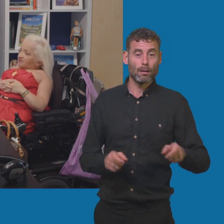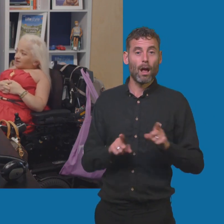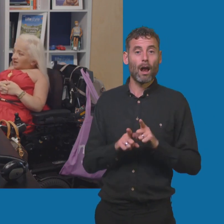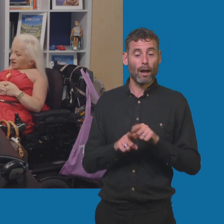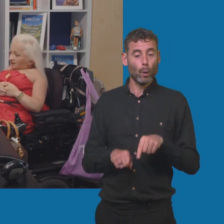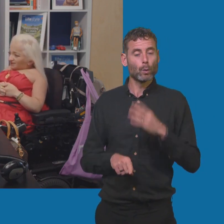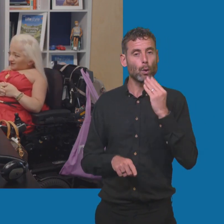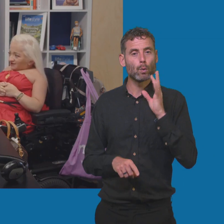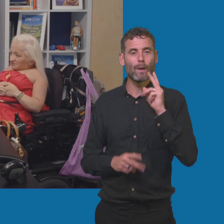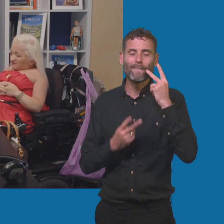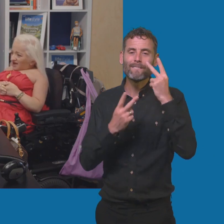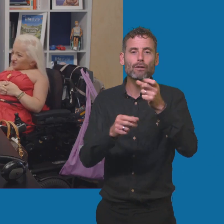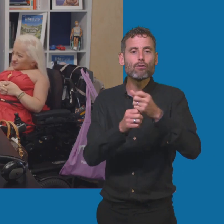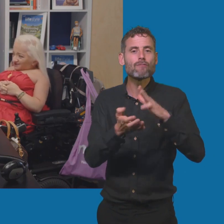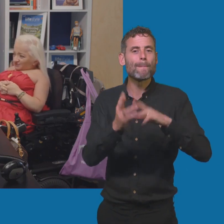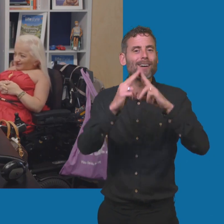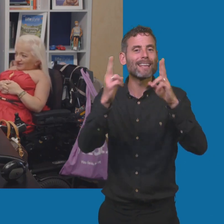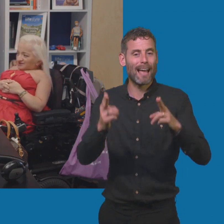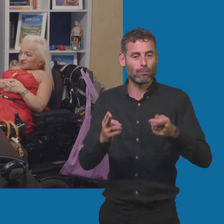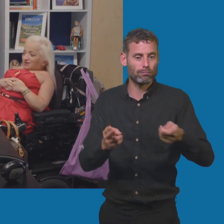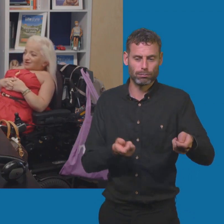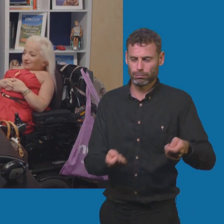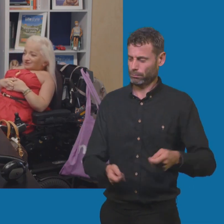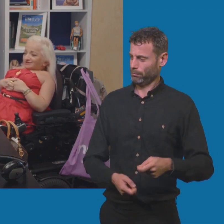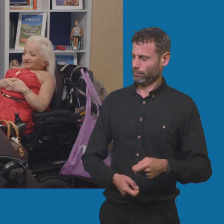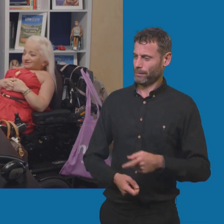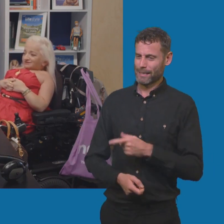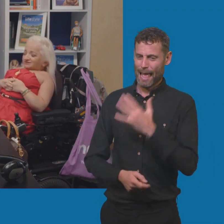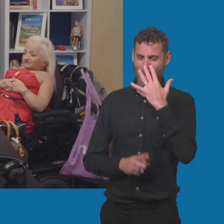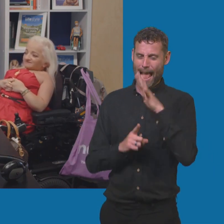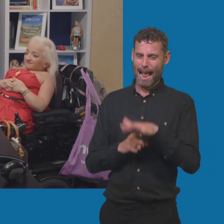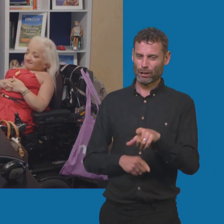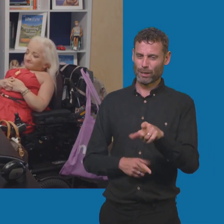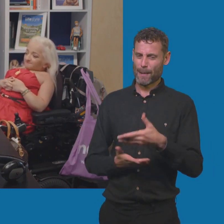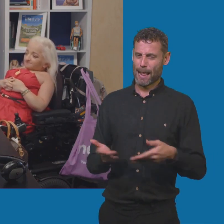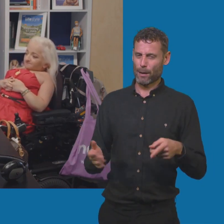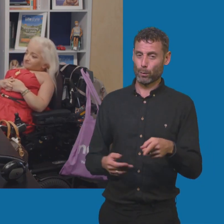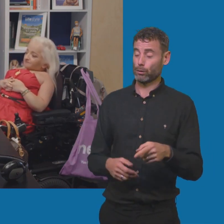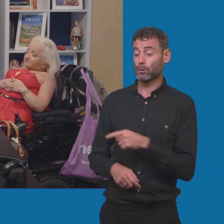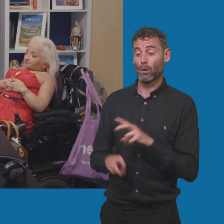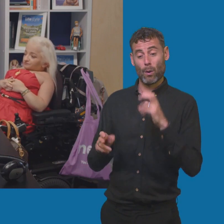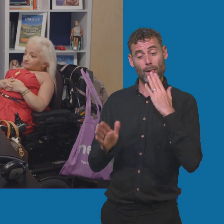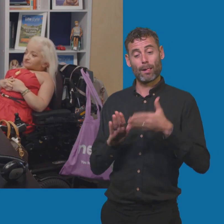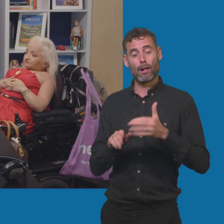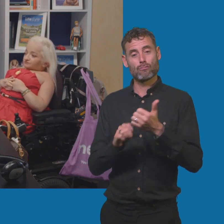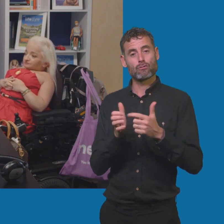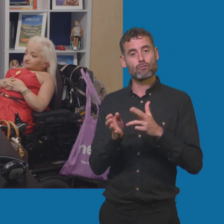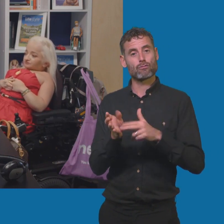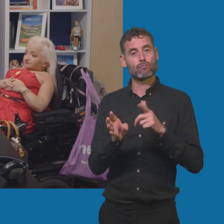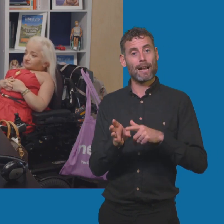I don't know why. Is there a bit of ageism here? What's going on? Yeah, for some reason it's known as granny charging. And that's where you can actually charge your car by plugging it into a